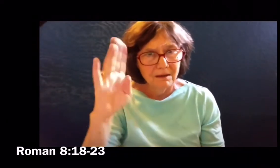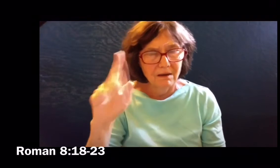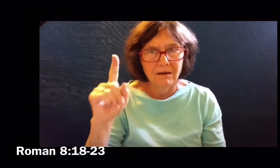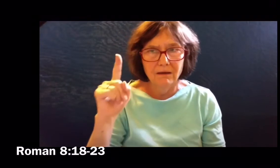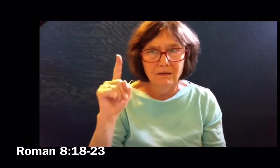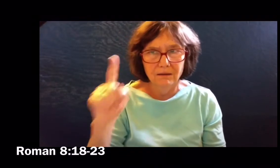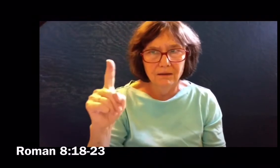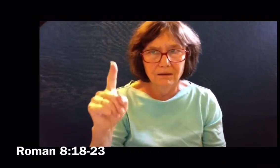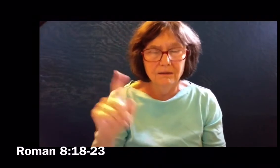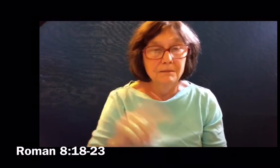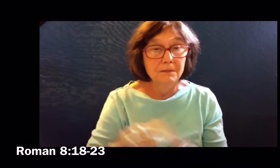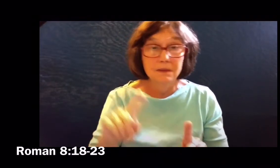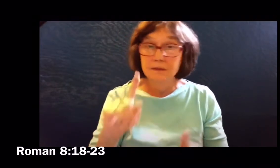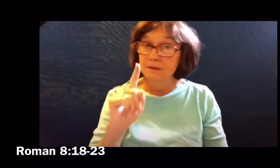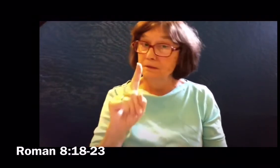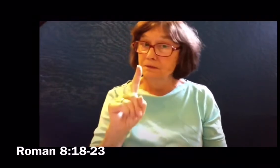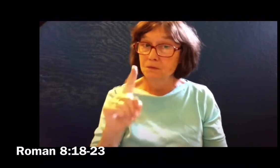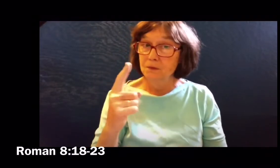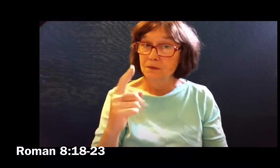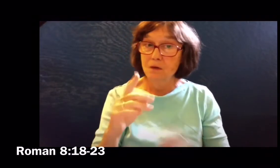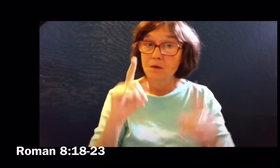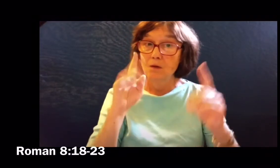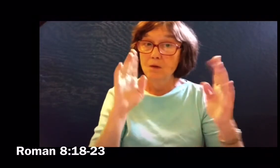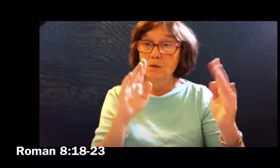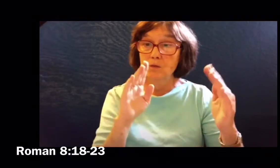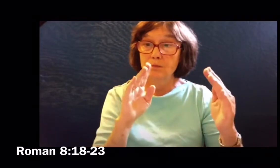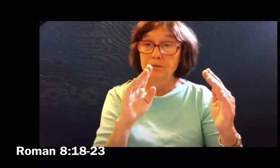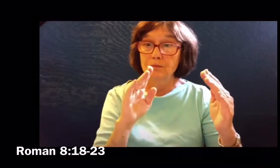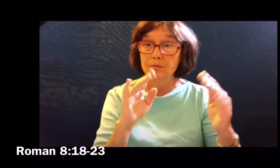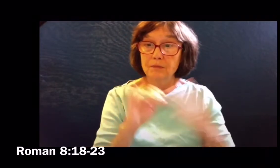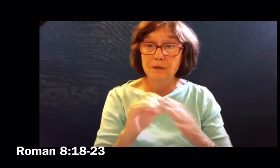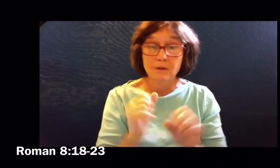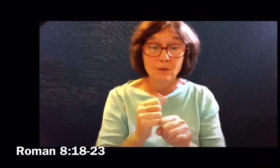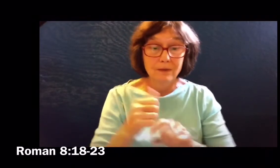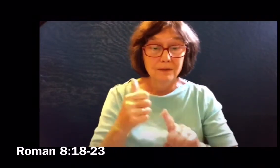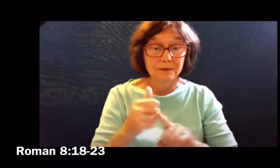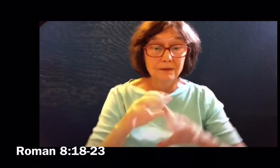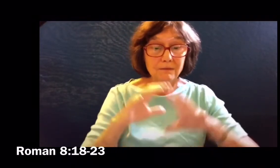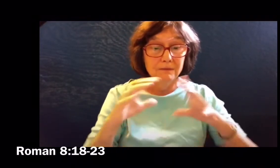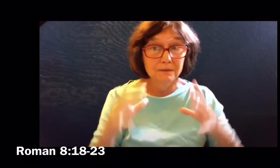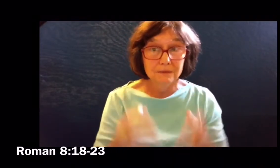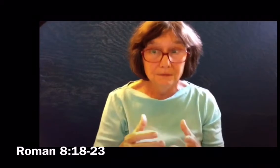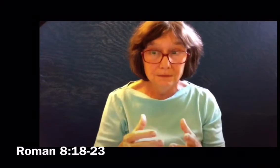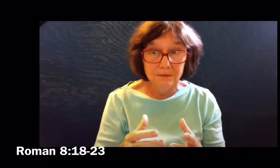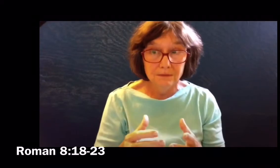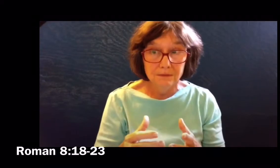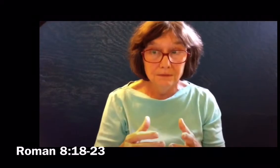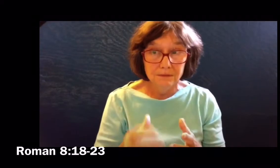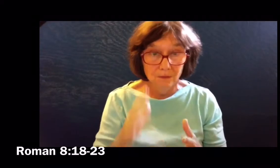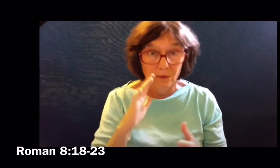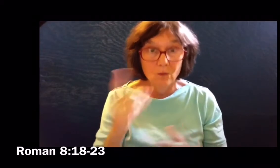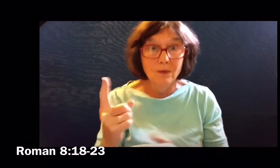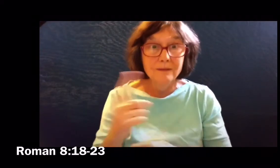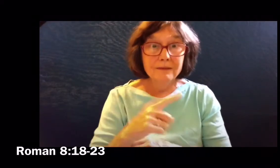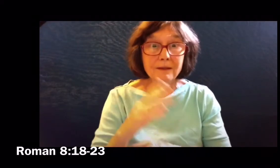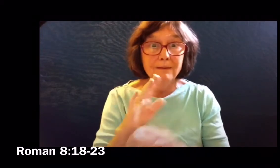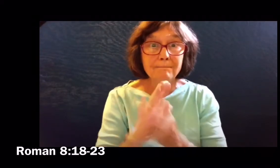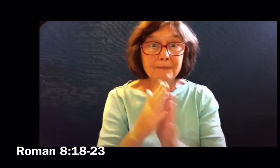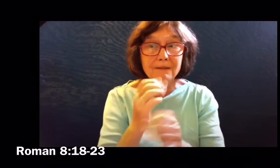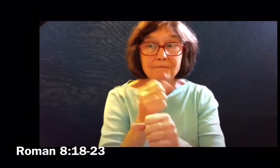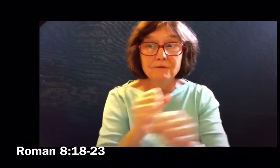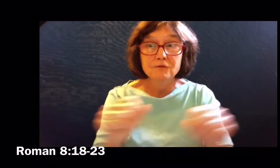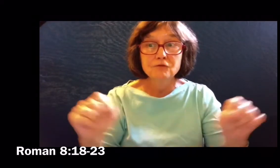not of its own accord, but because of the one who subjected it in hope that creation itself